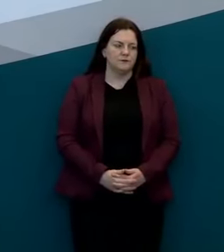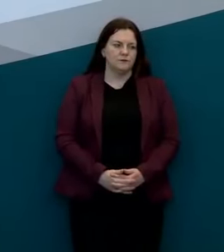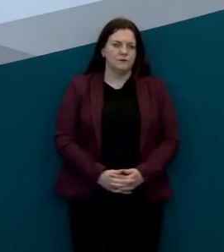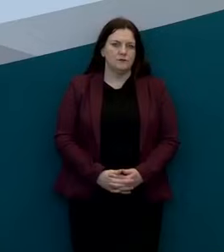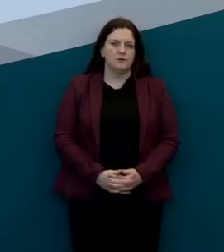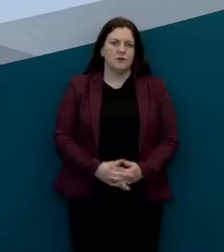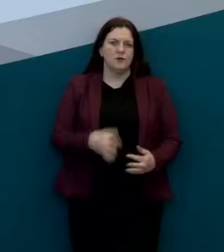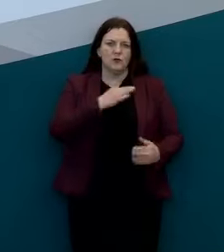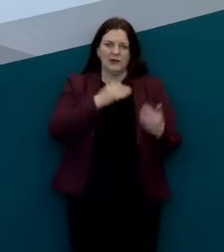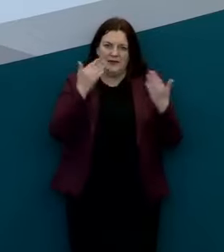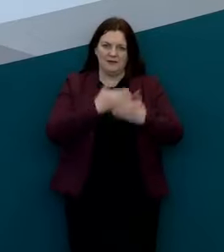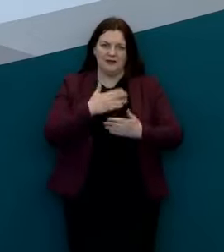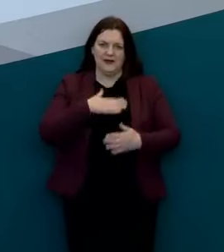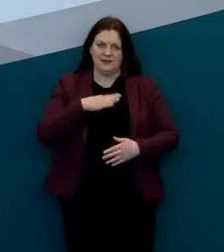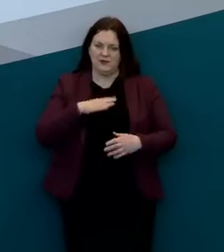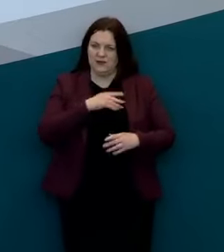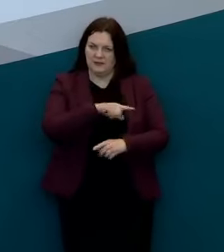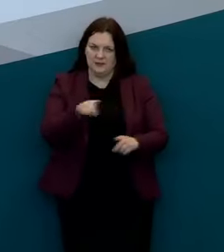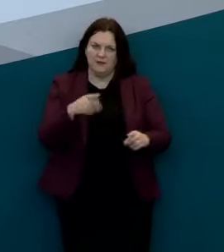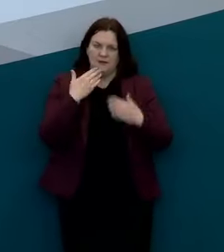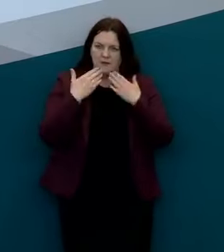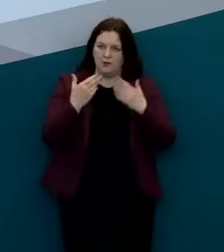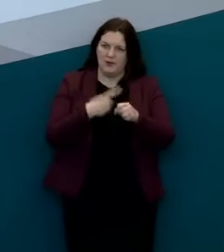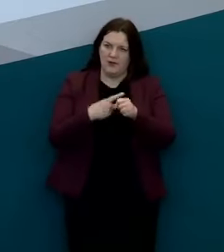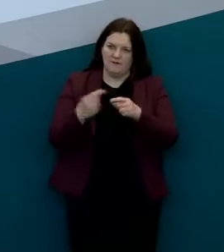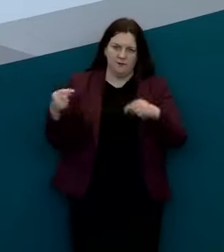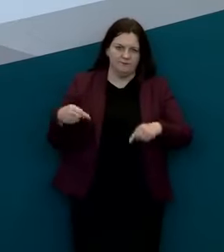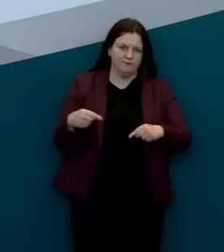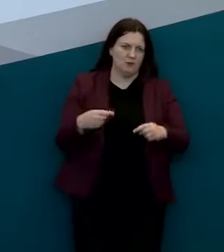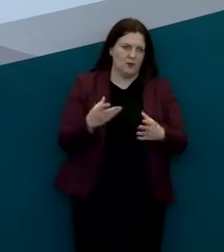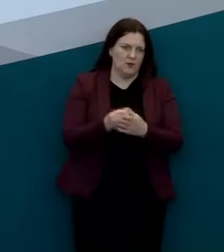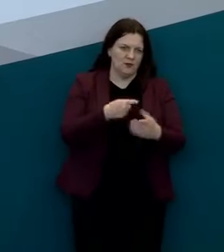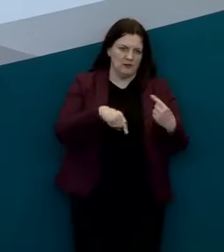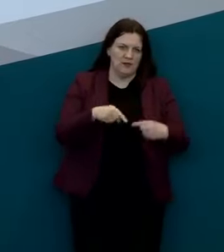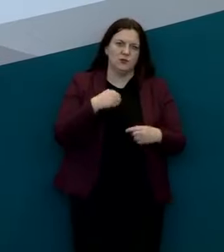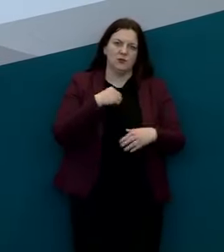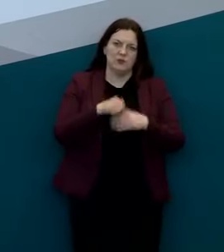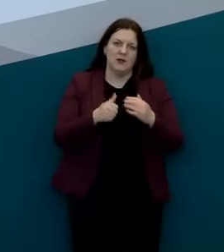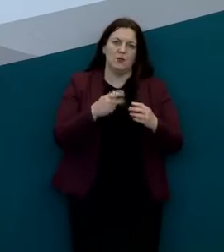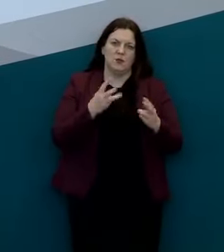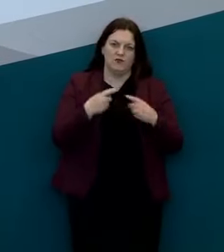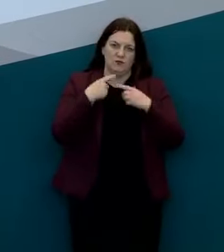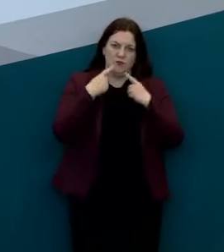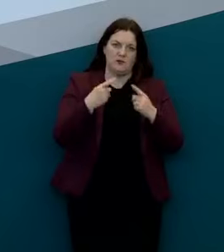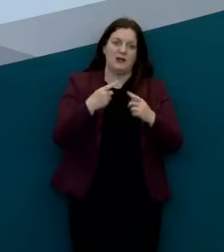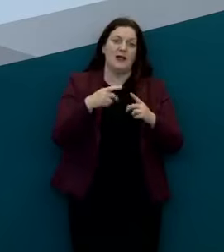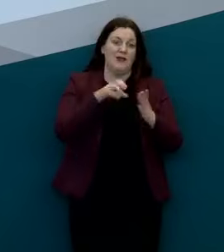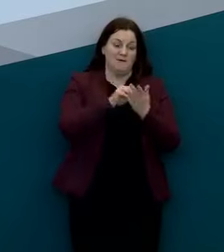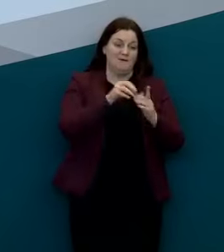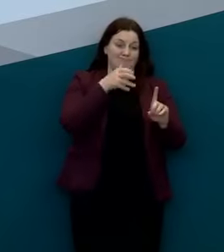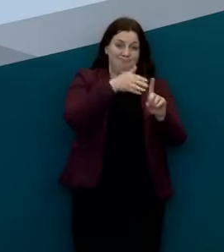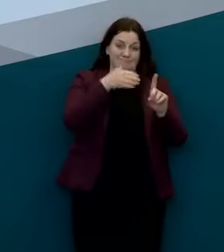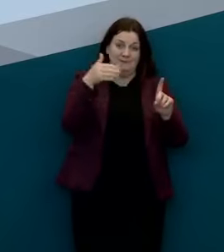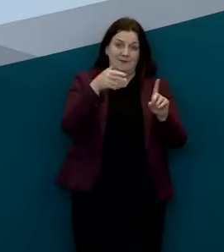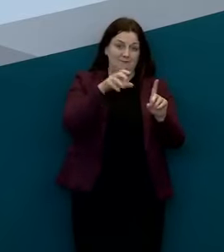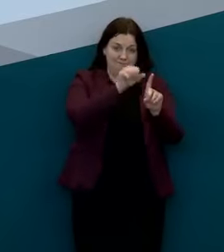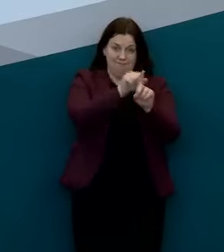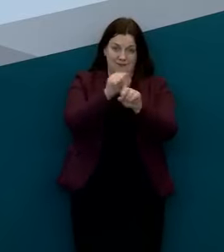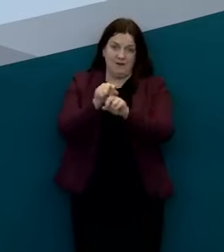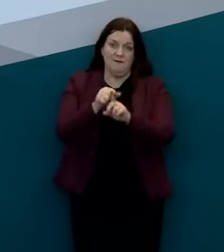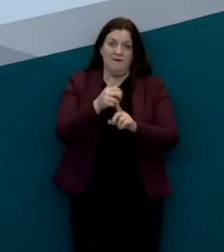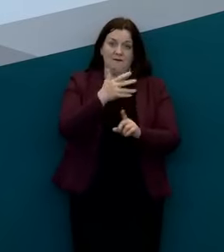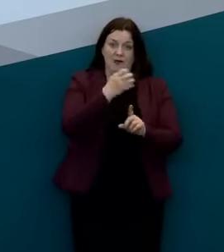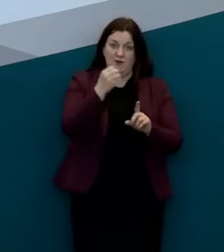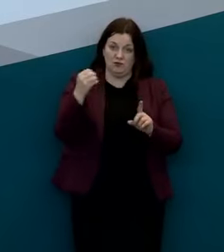Good evening ladies and gentlemen again thank you for being with us today we're reporting to you that we have diagnosed an additional 500 500